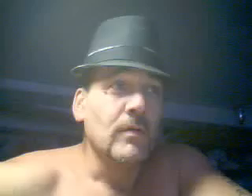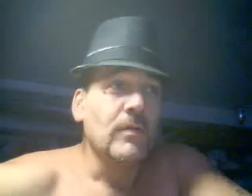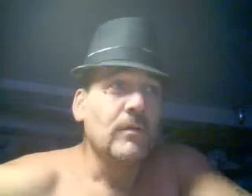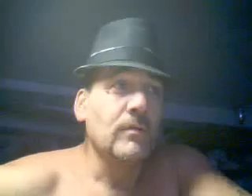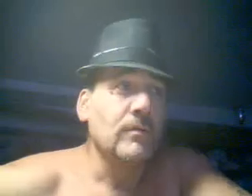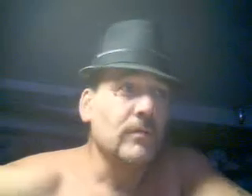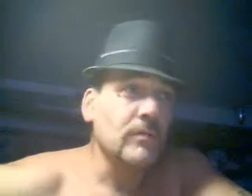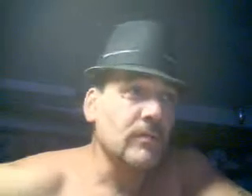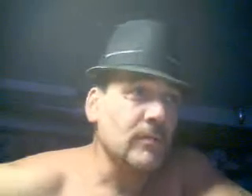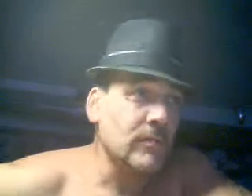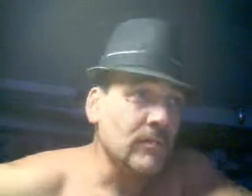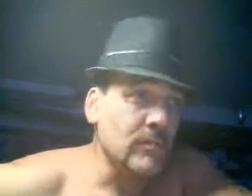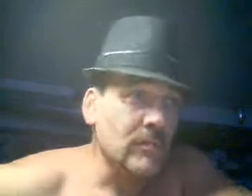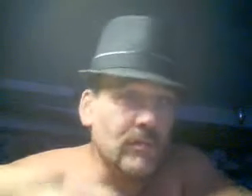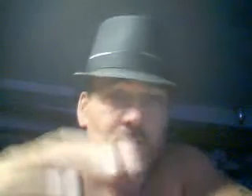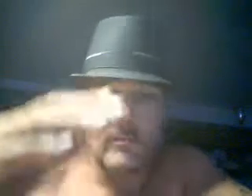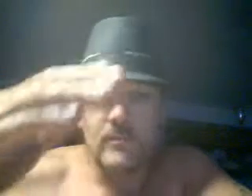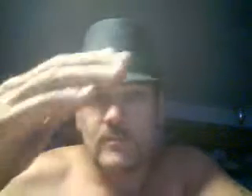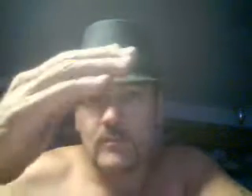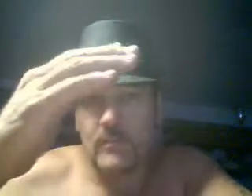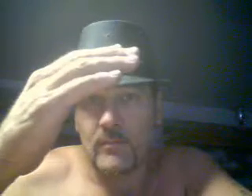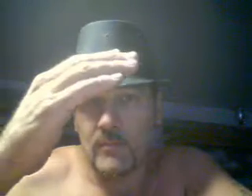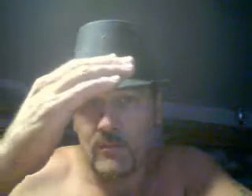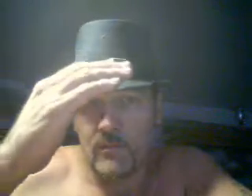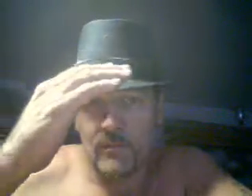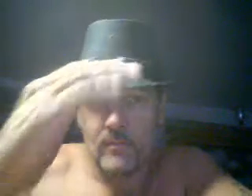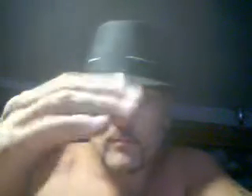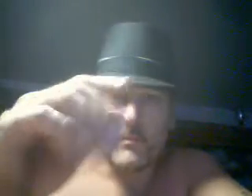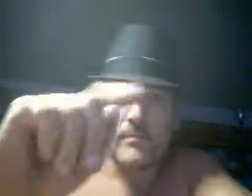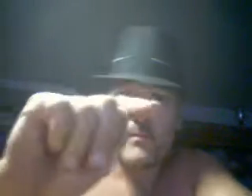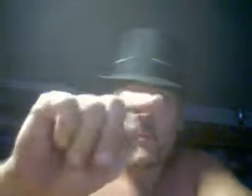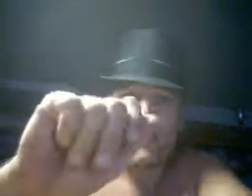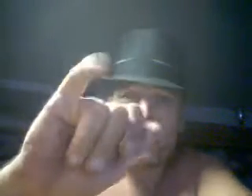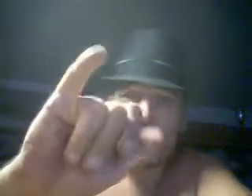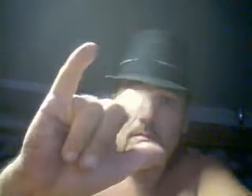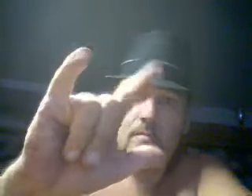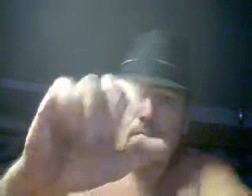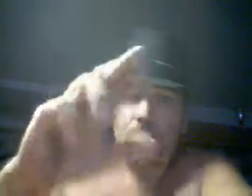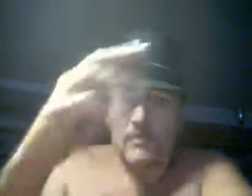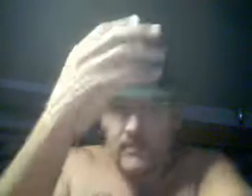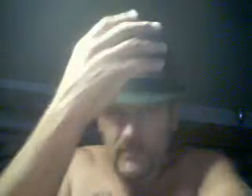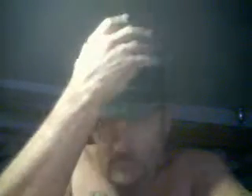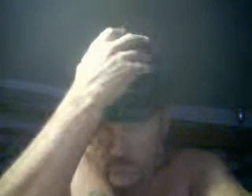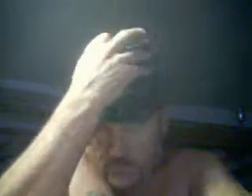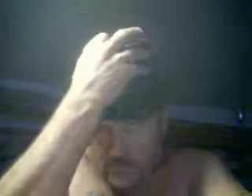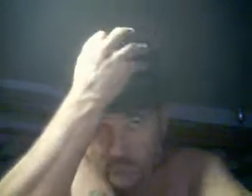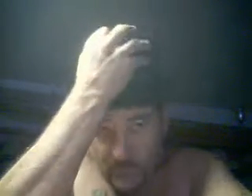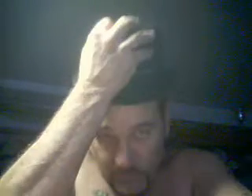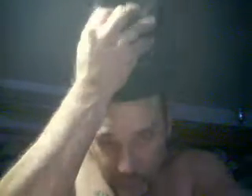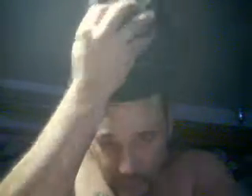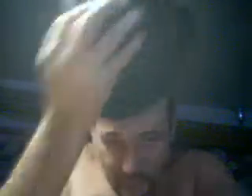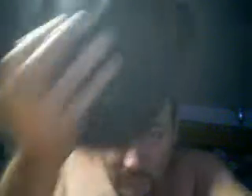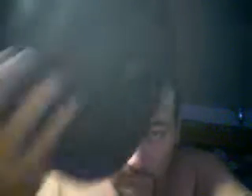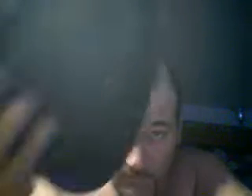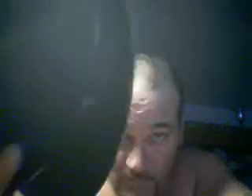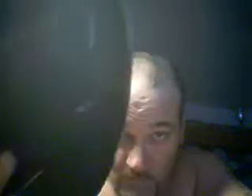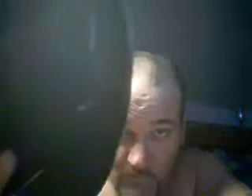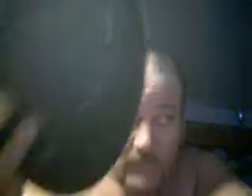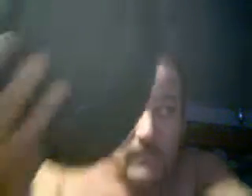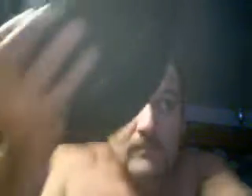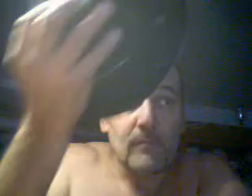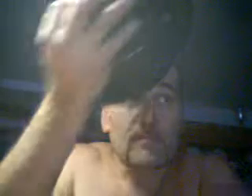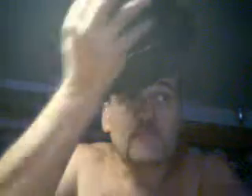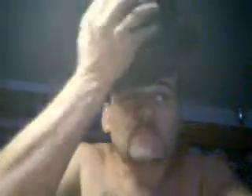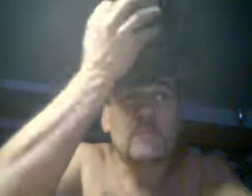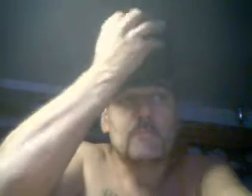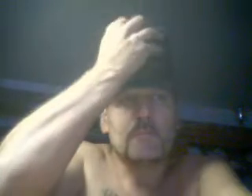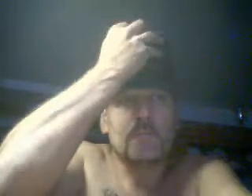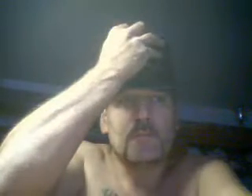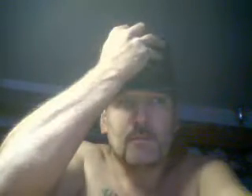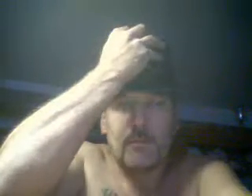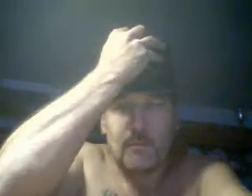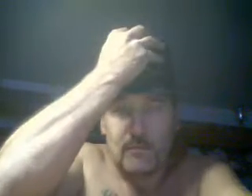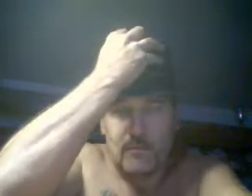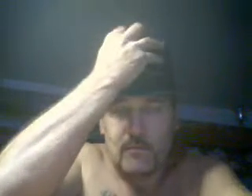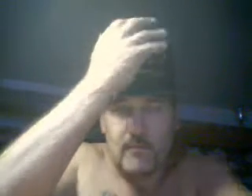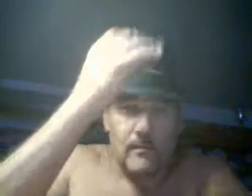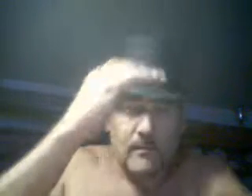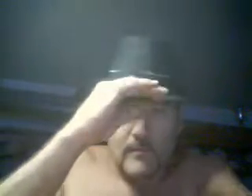Uh, mm, see I had a lot of promise that didn't last forever Now you in this corner, try and put